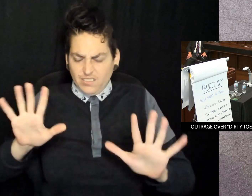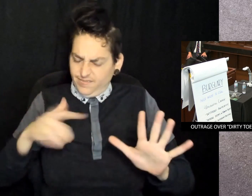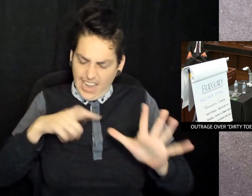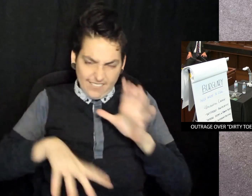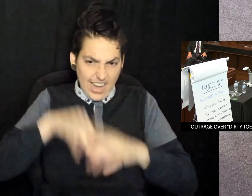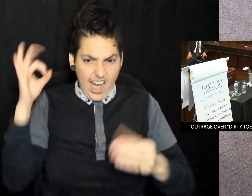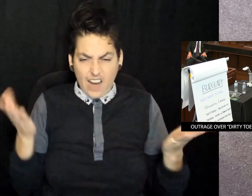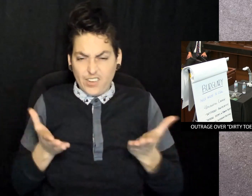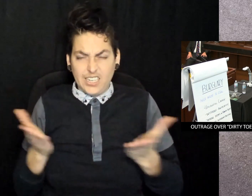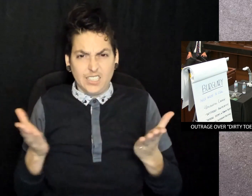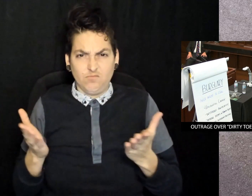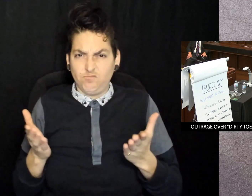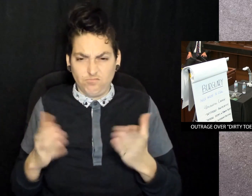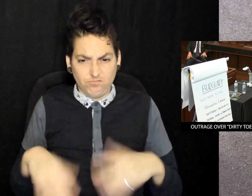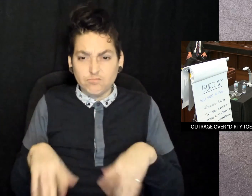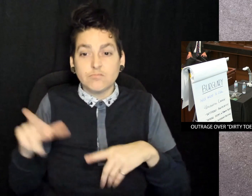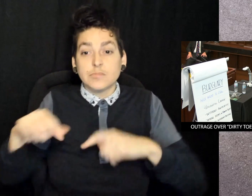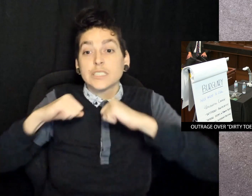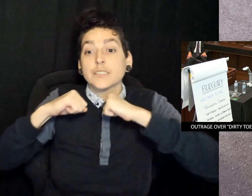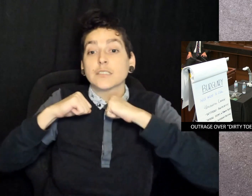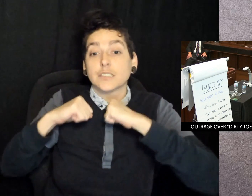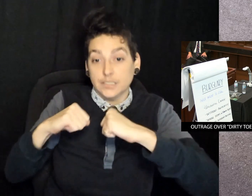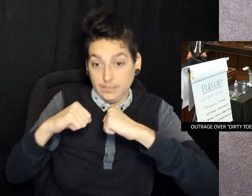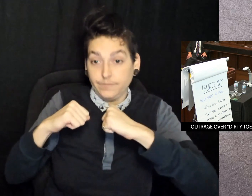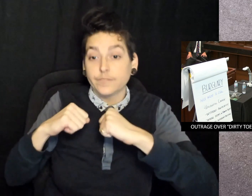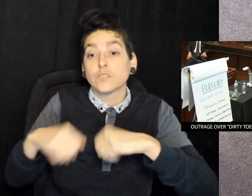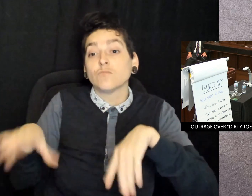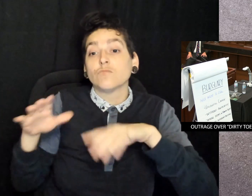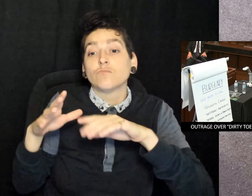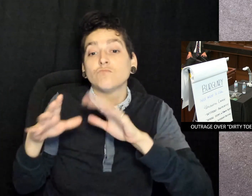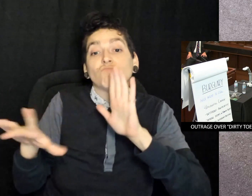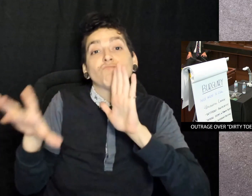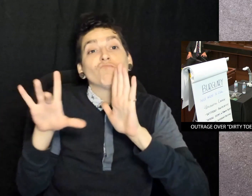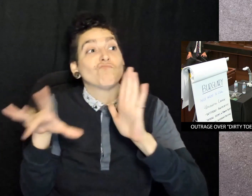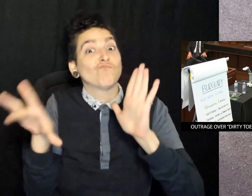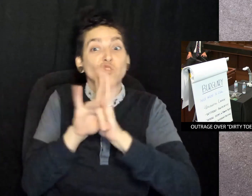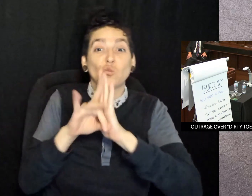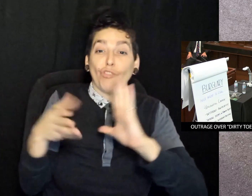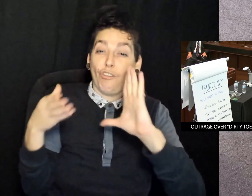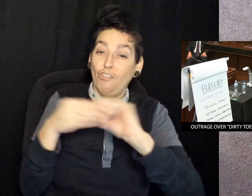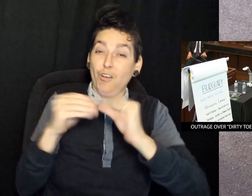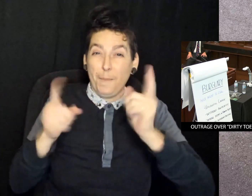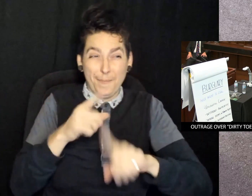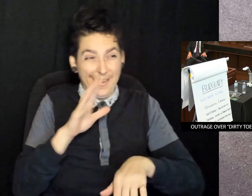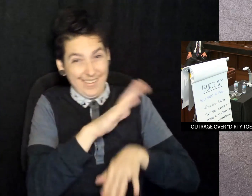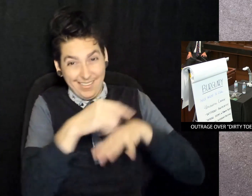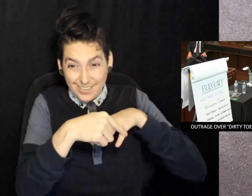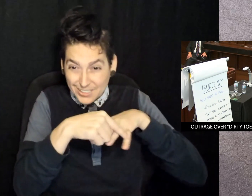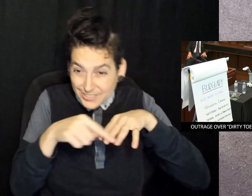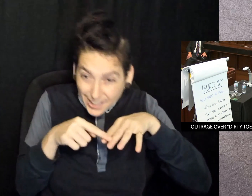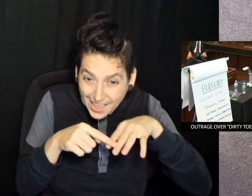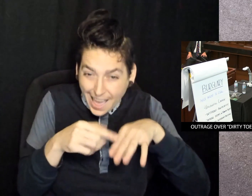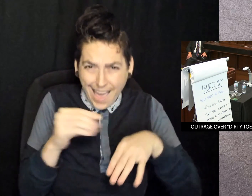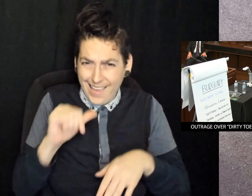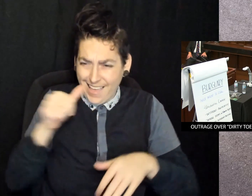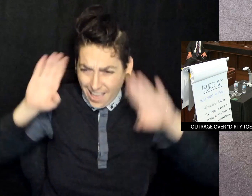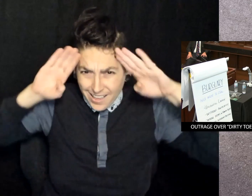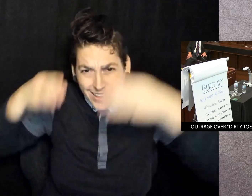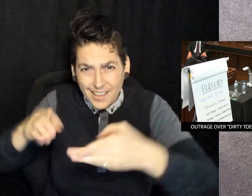Ahmaud Arbery's mother stood up and said, got to get out of here, saying the defense chose to talk about his toenails